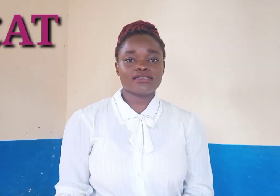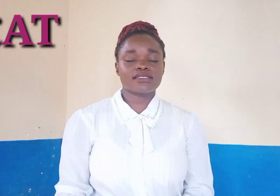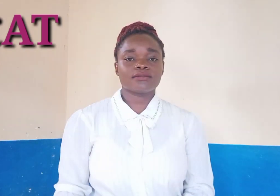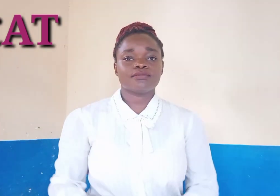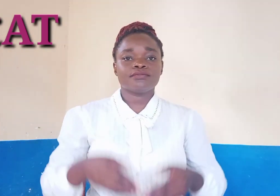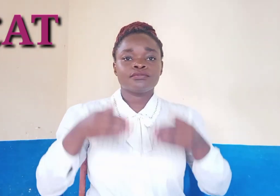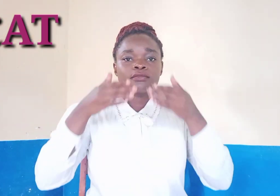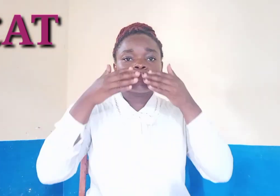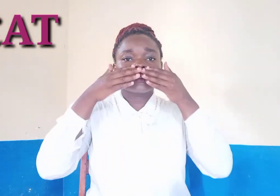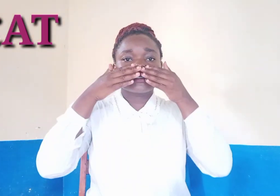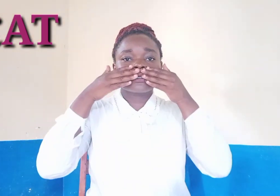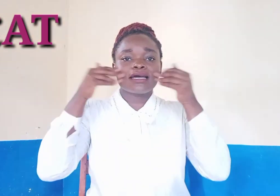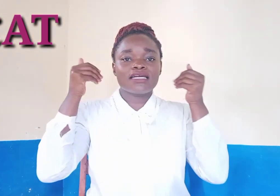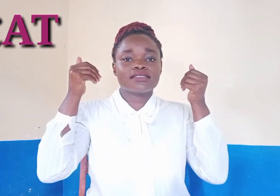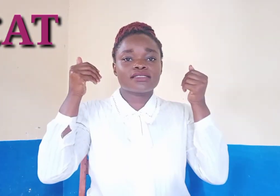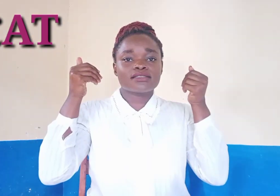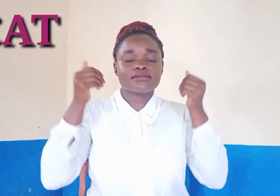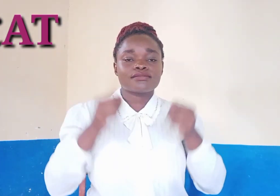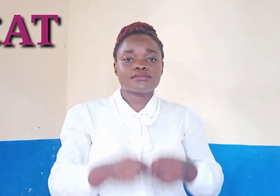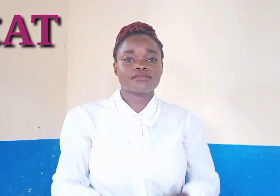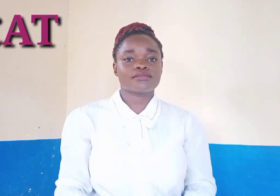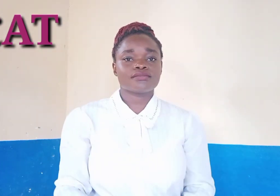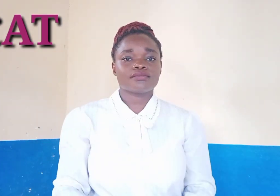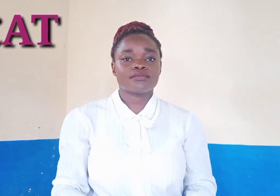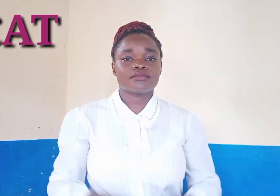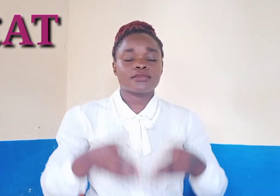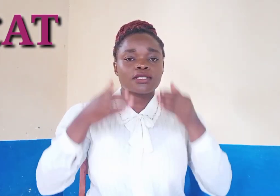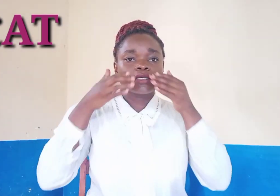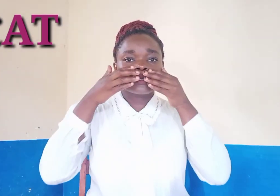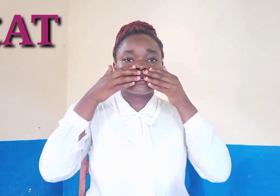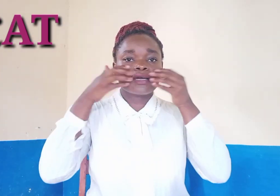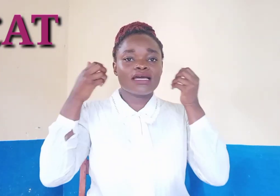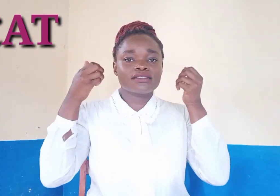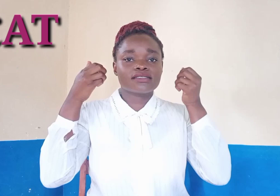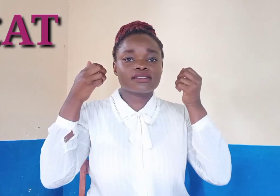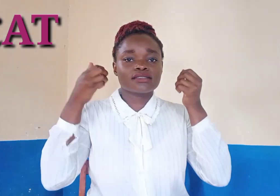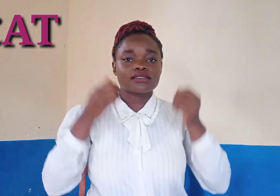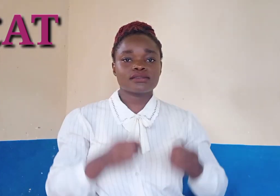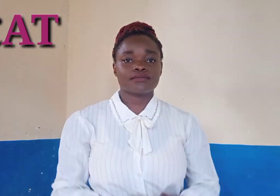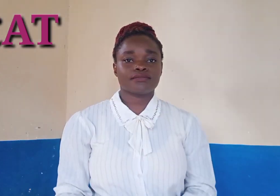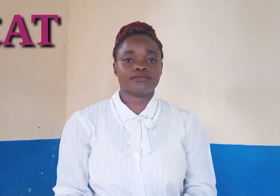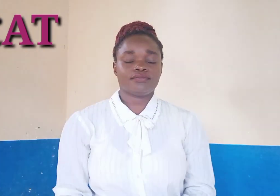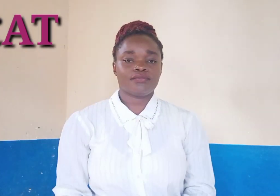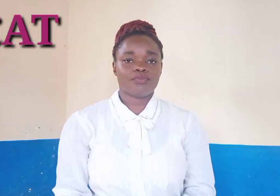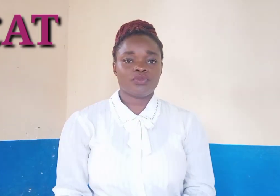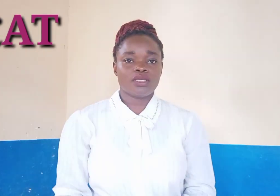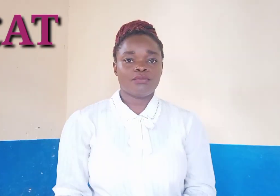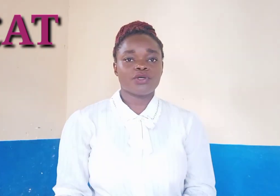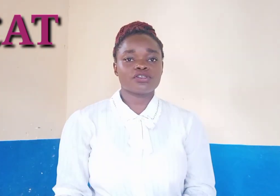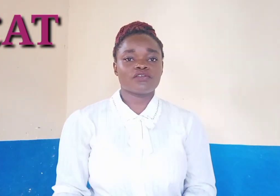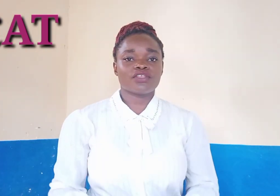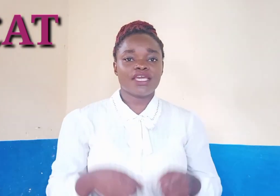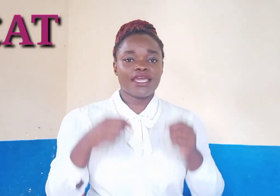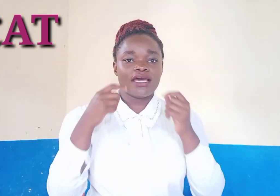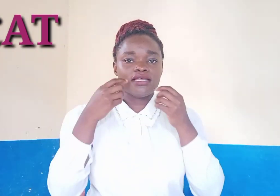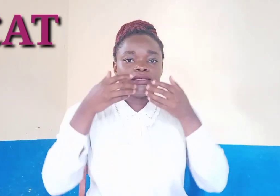Cut, cut, cut Because of the hair,